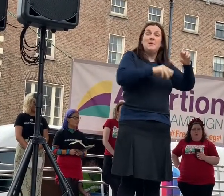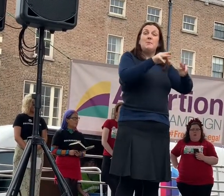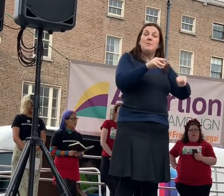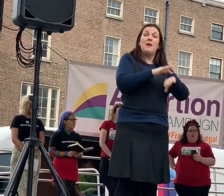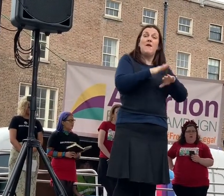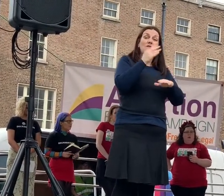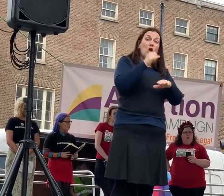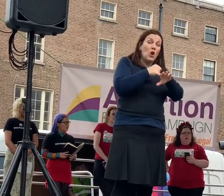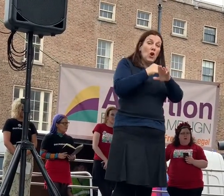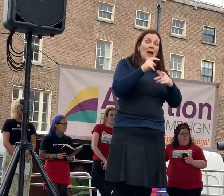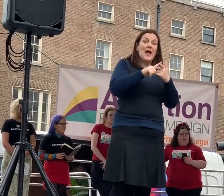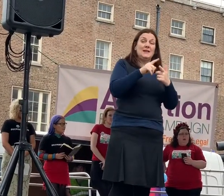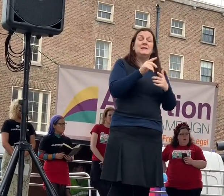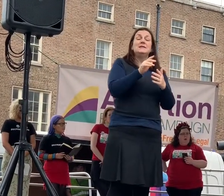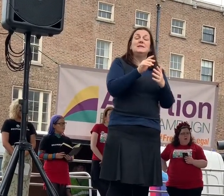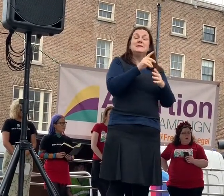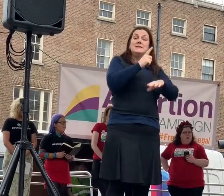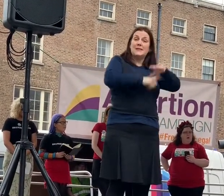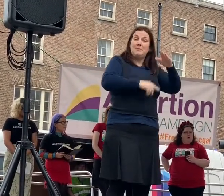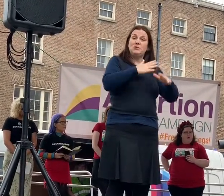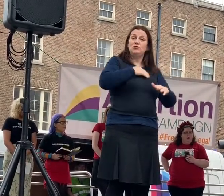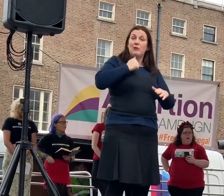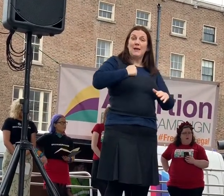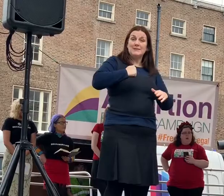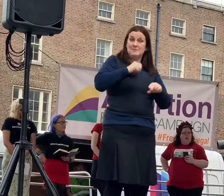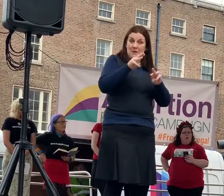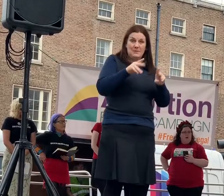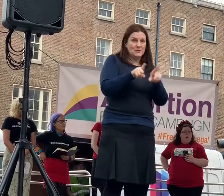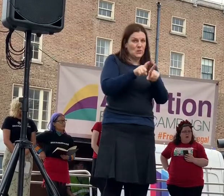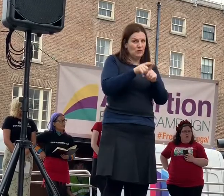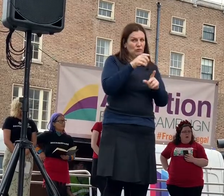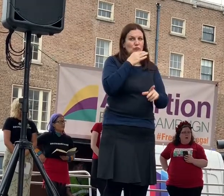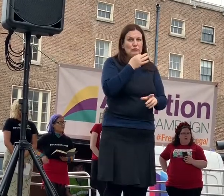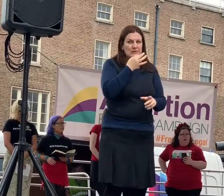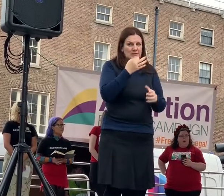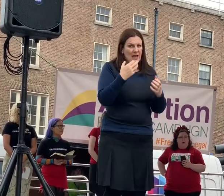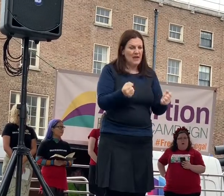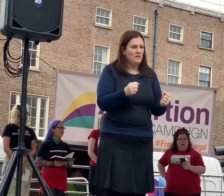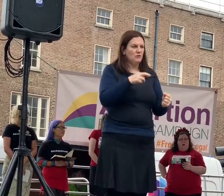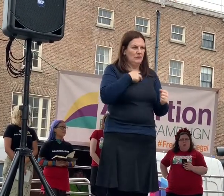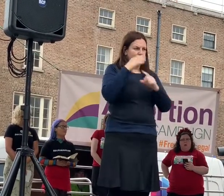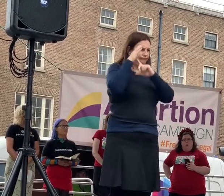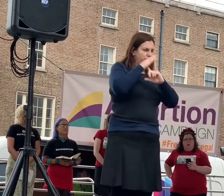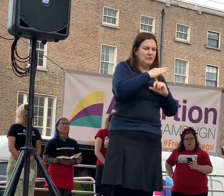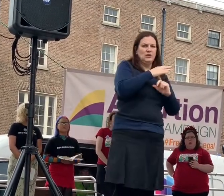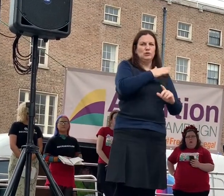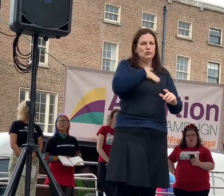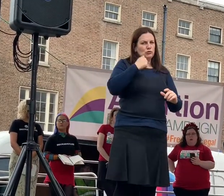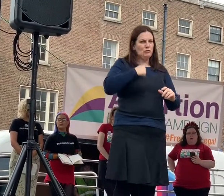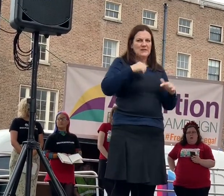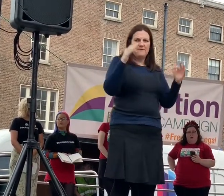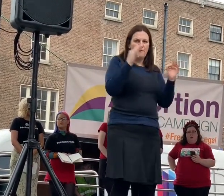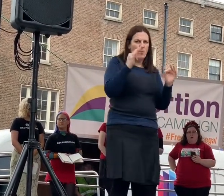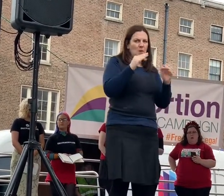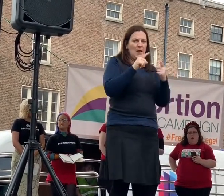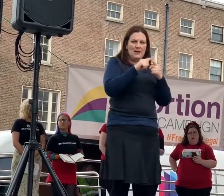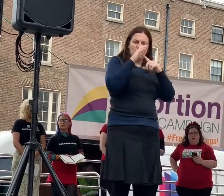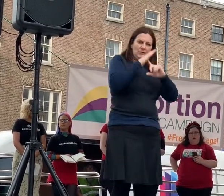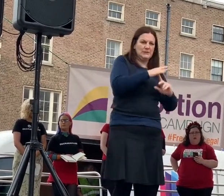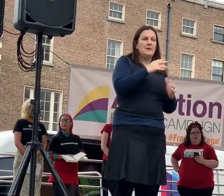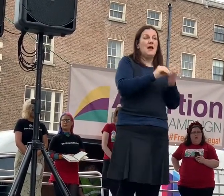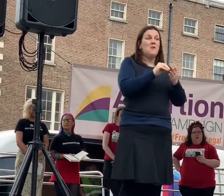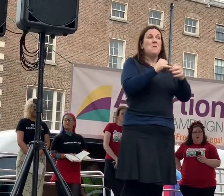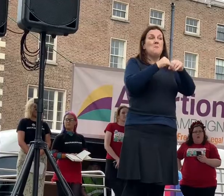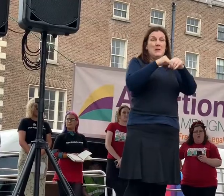people are still at risk. Being forced to navigate ableism on top of rampant racism and transphobia from medical professionals